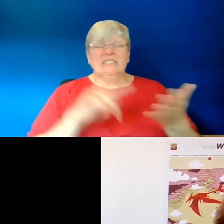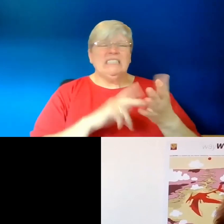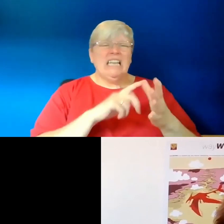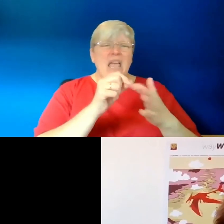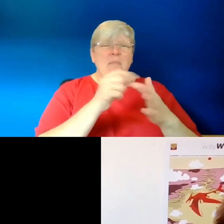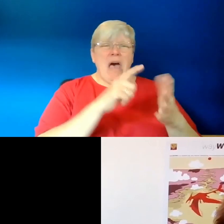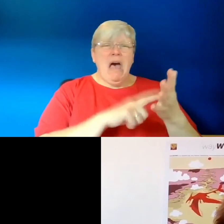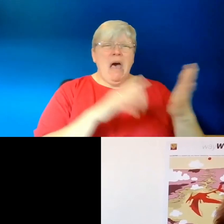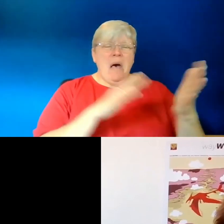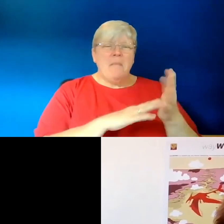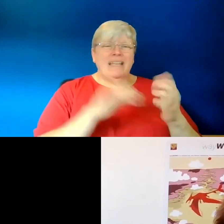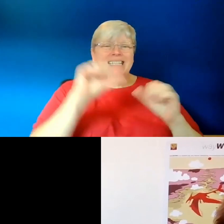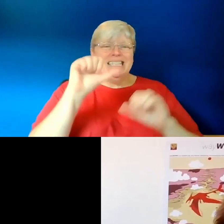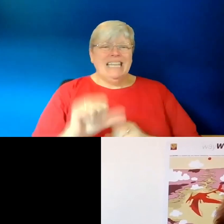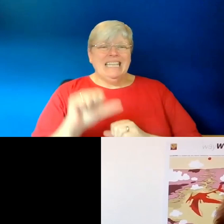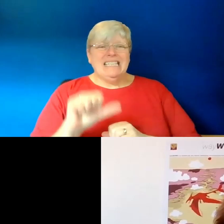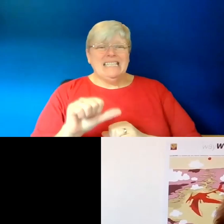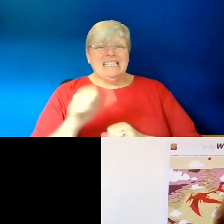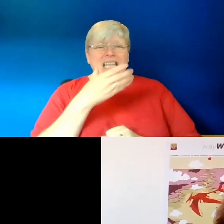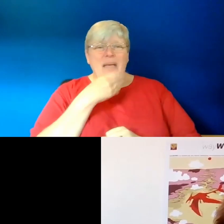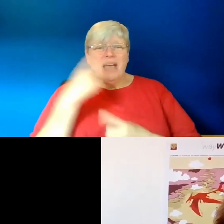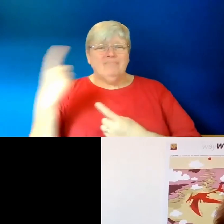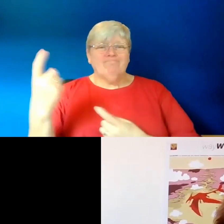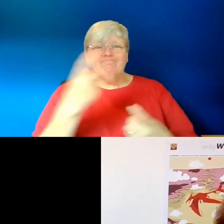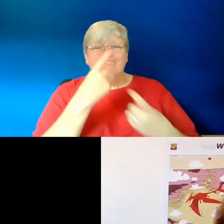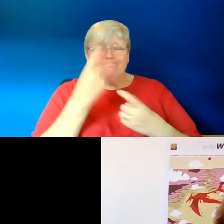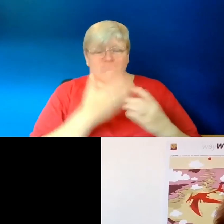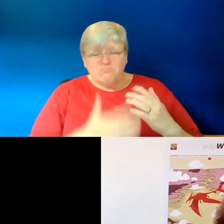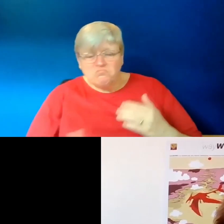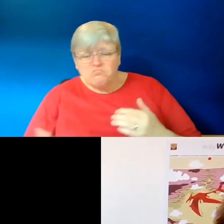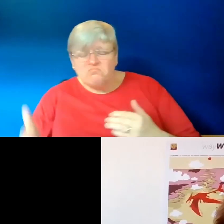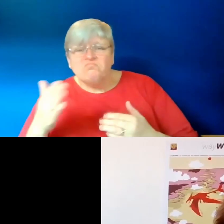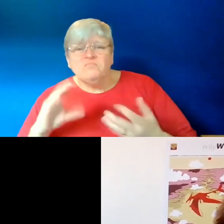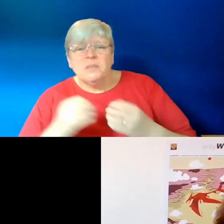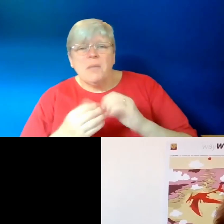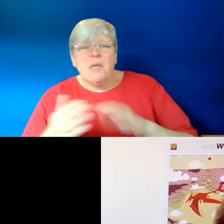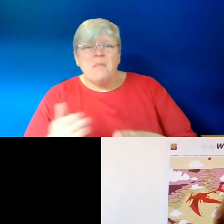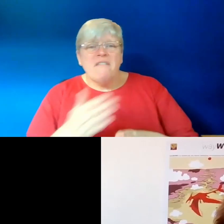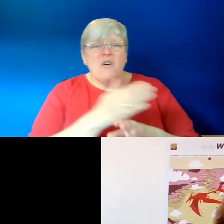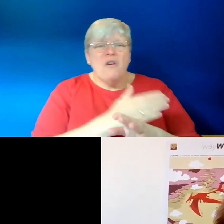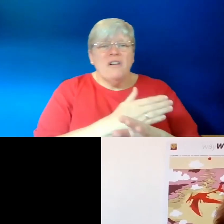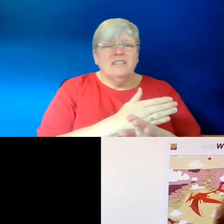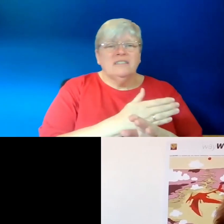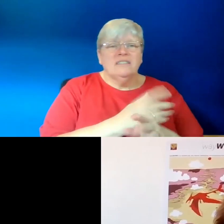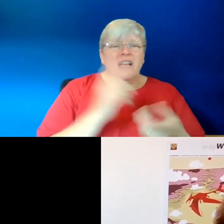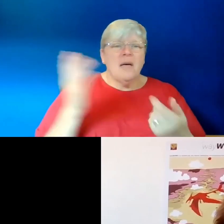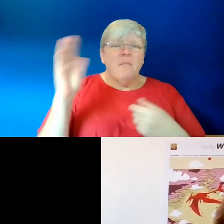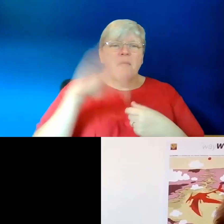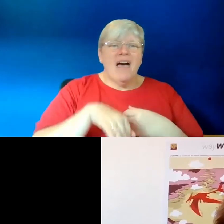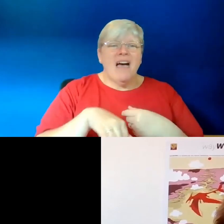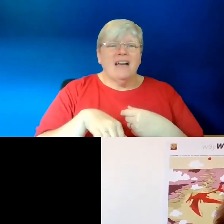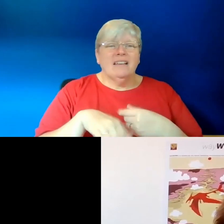10. A man who searches the crater he made earlier, who returns to Wei